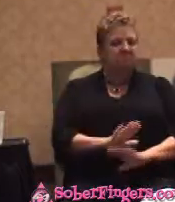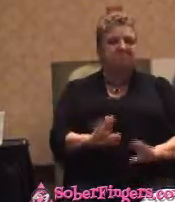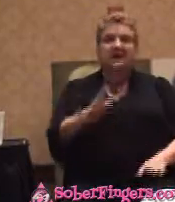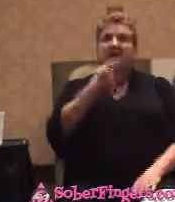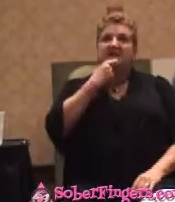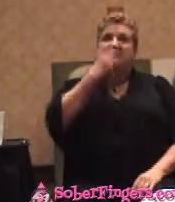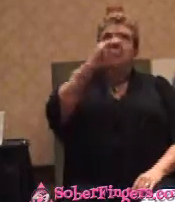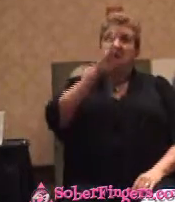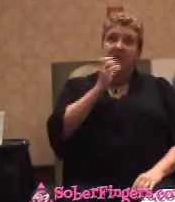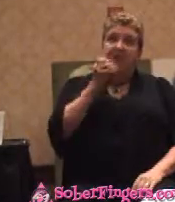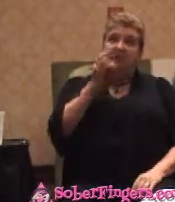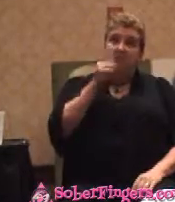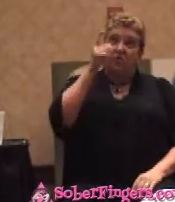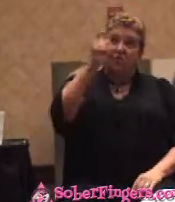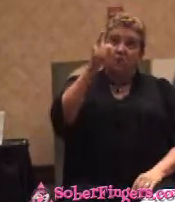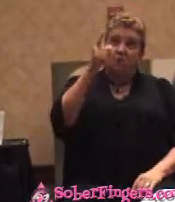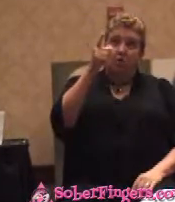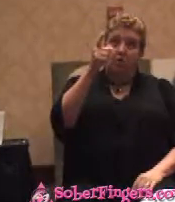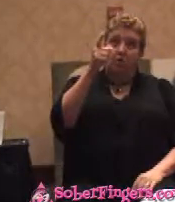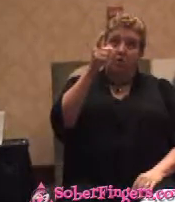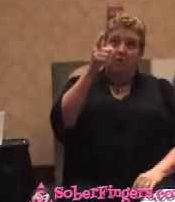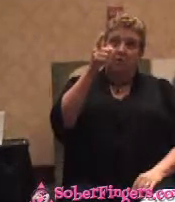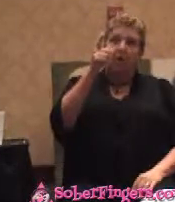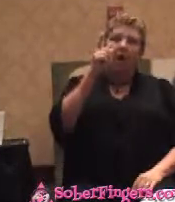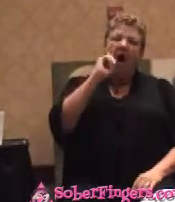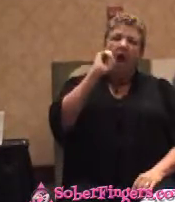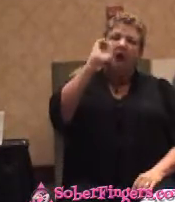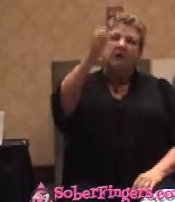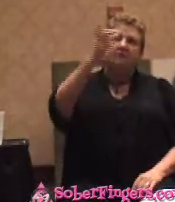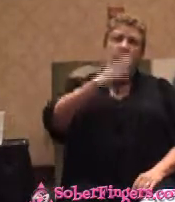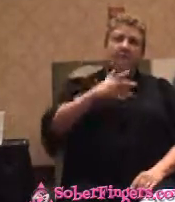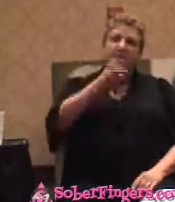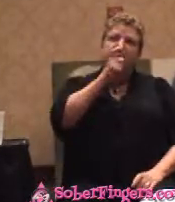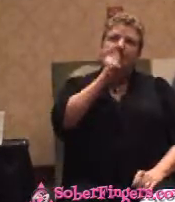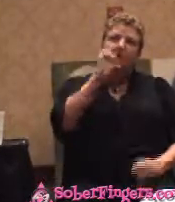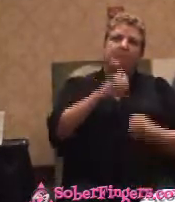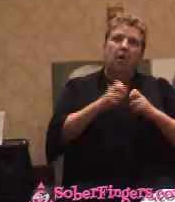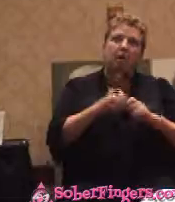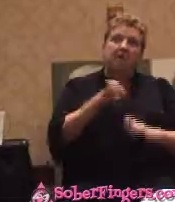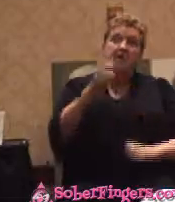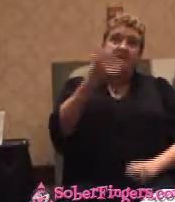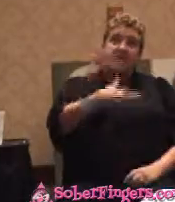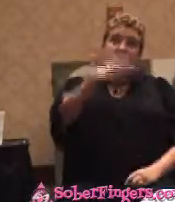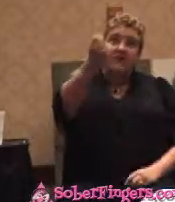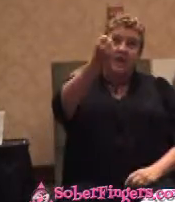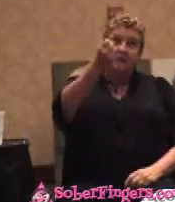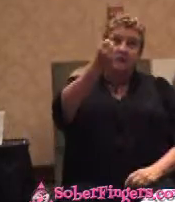there, I'm going to give you this drinking problem. And if you take it, I may do some more business with you.